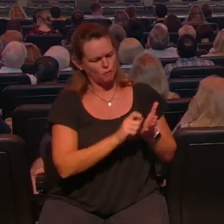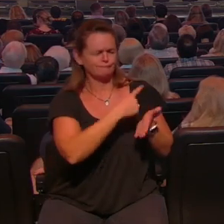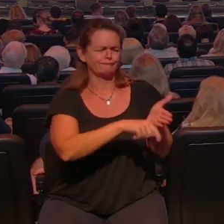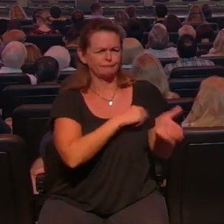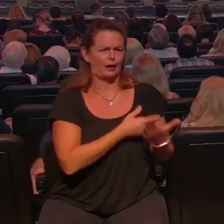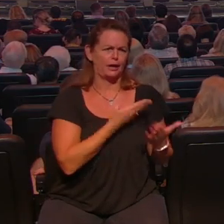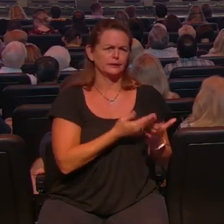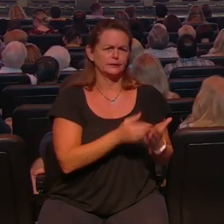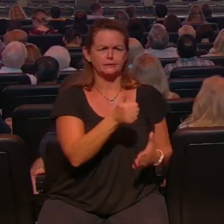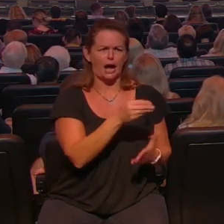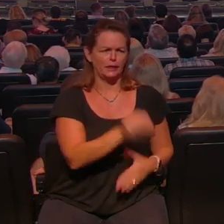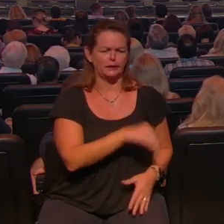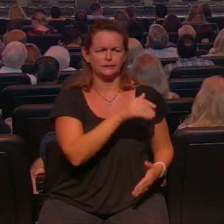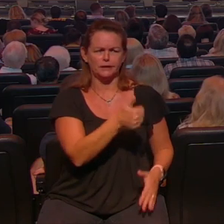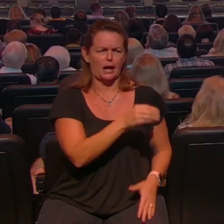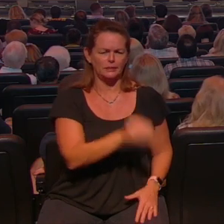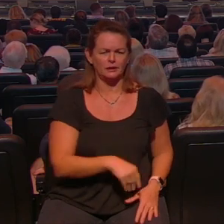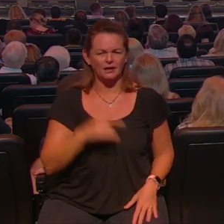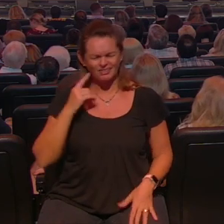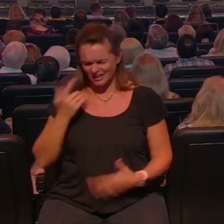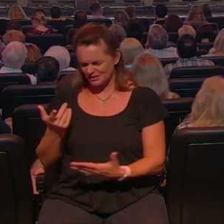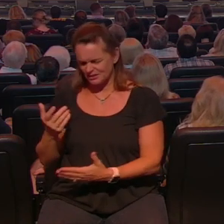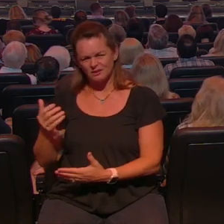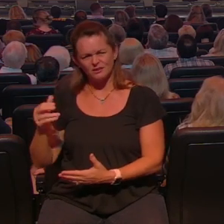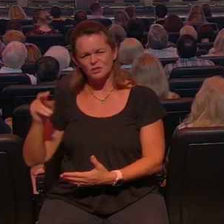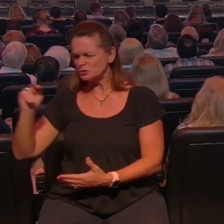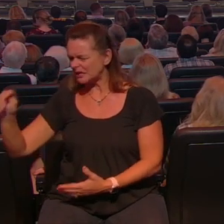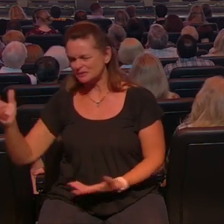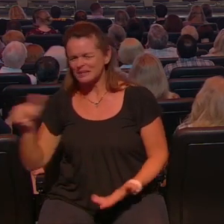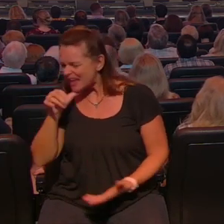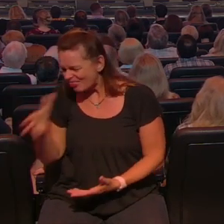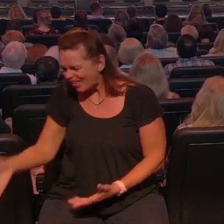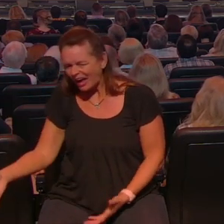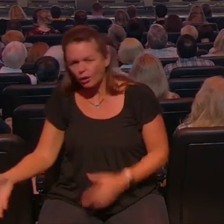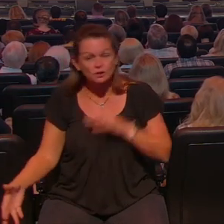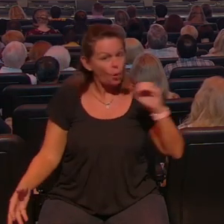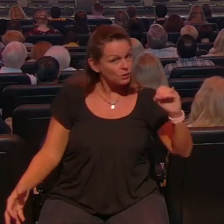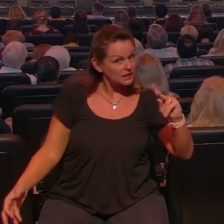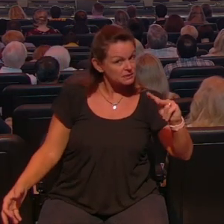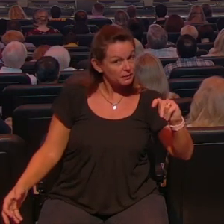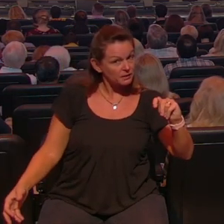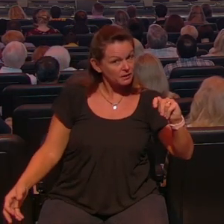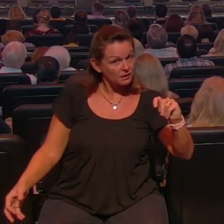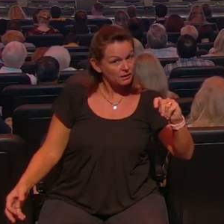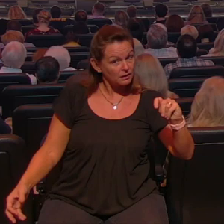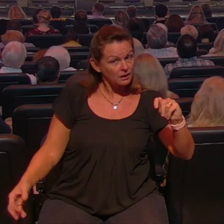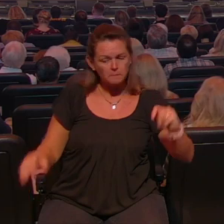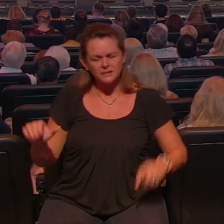about tithing it's not even the new testament I thought have you read the new testament it's in there eight times and one time Jesus